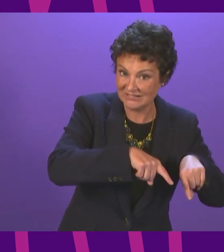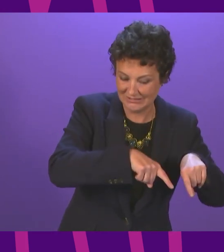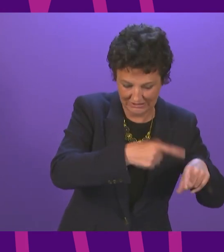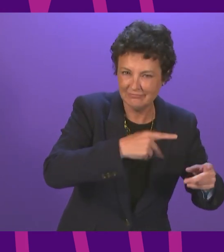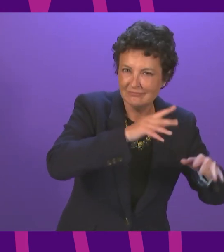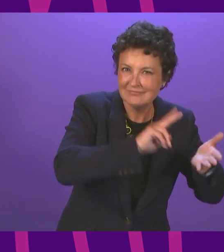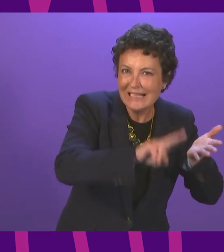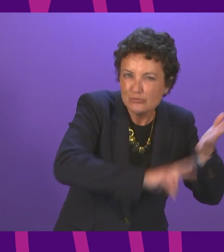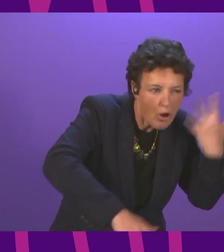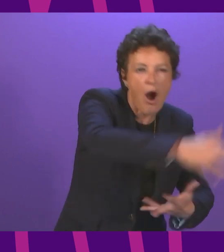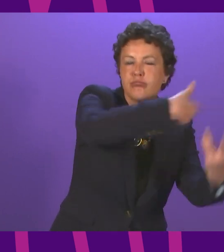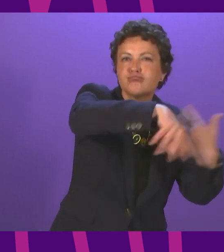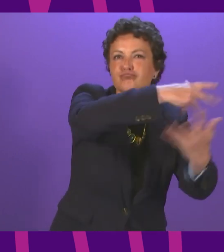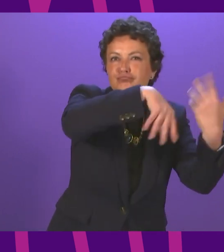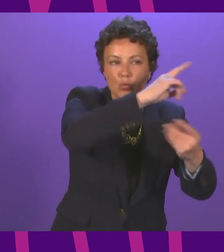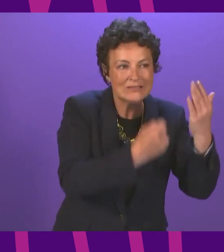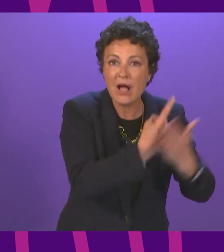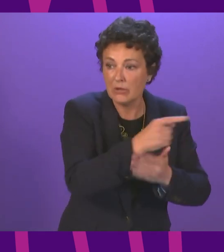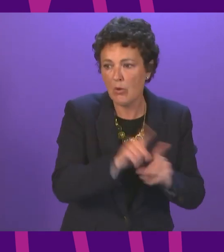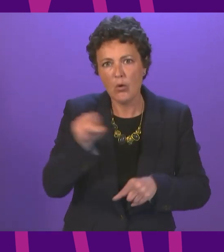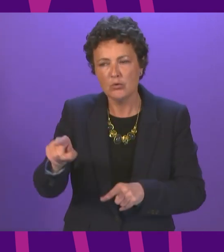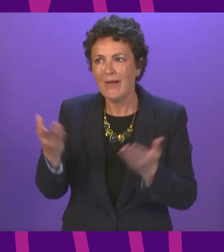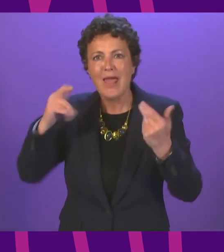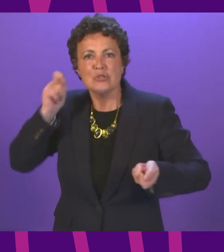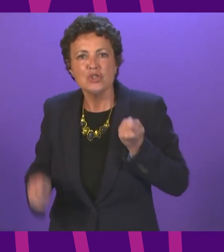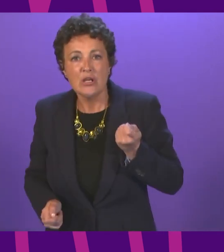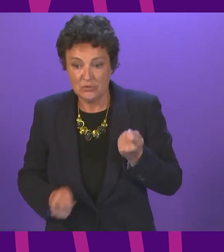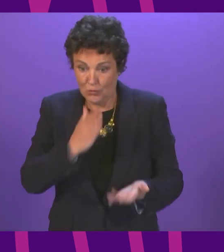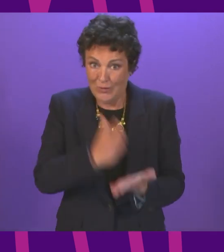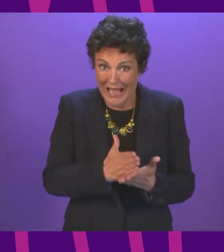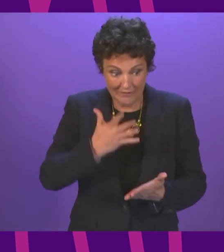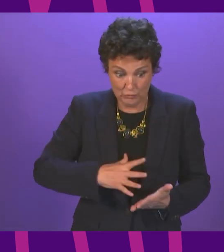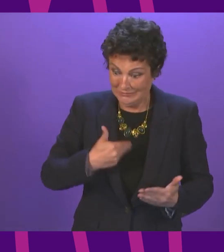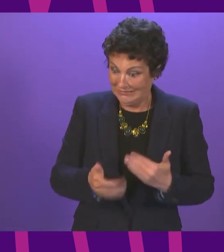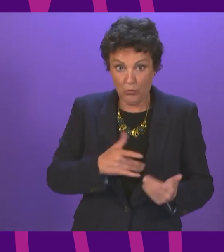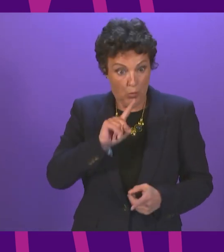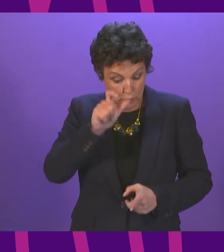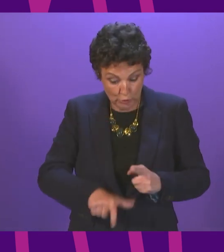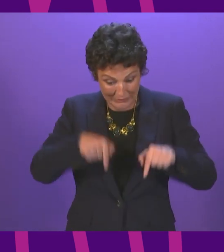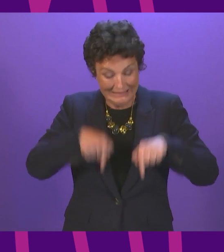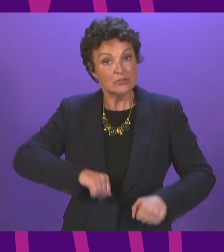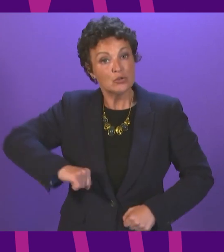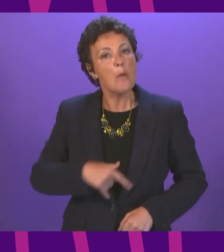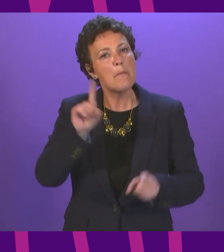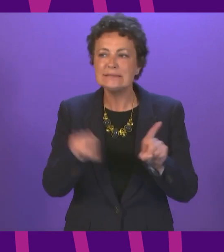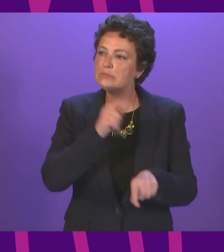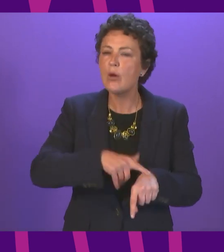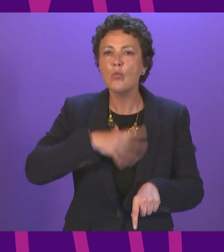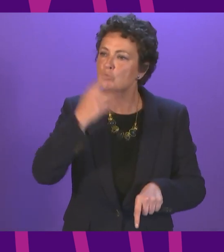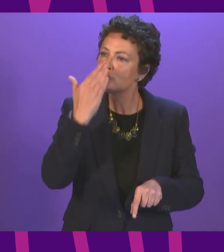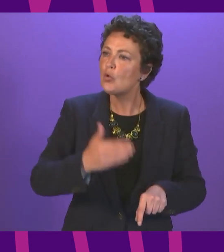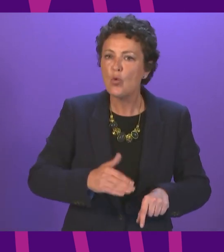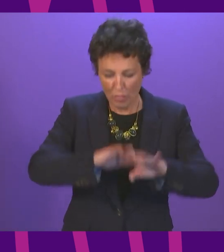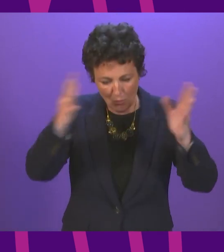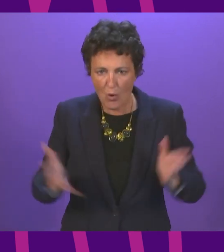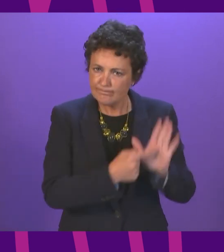serious about addressing both of them, doing what we need to do here, but in doing that also setting an example for the rest of the world. And I